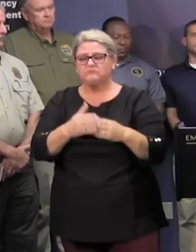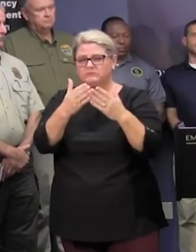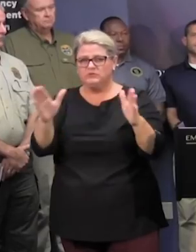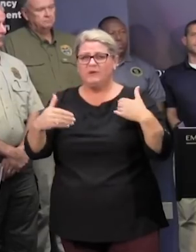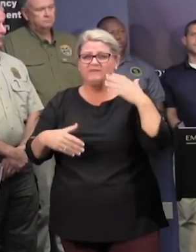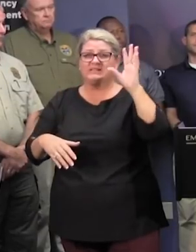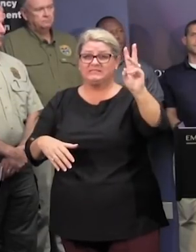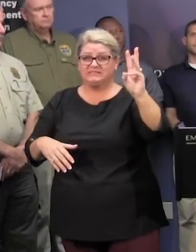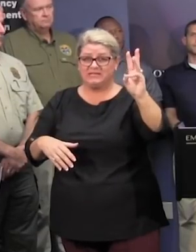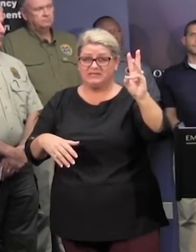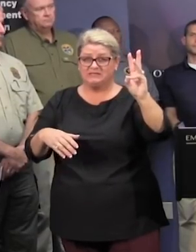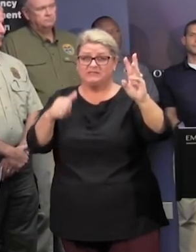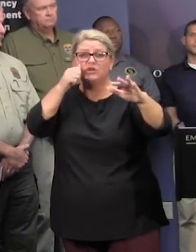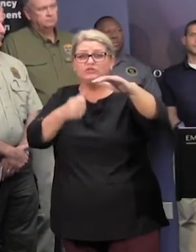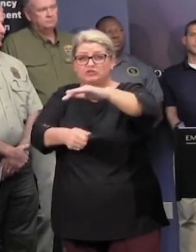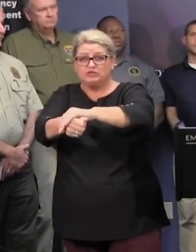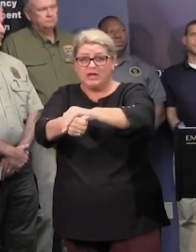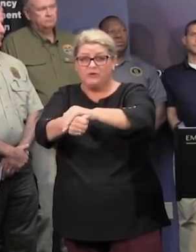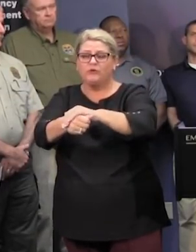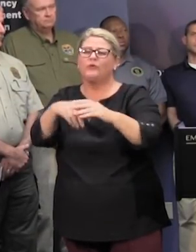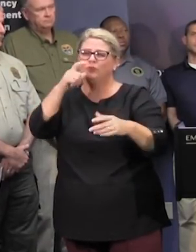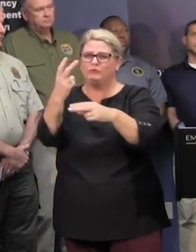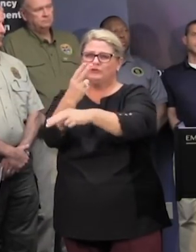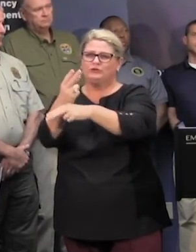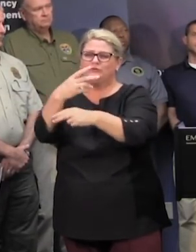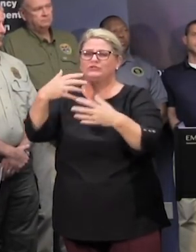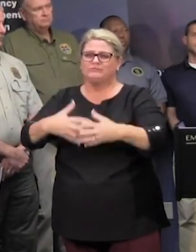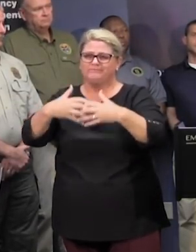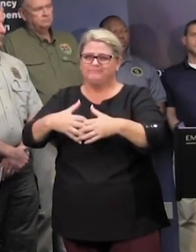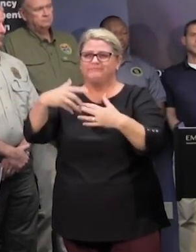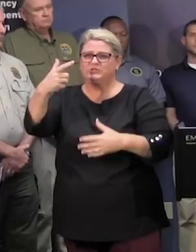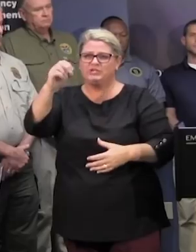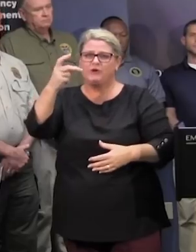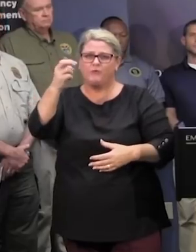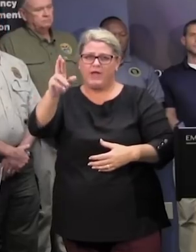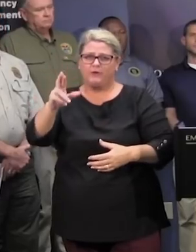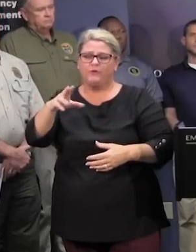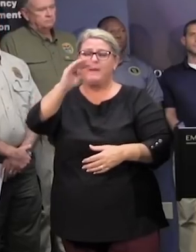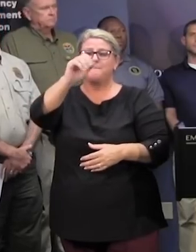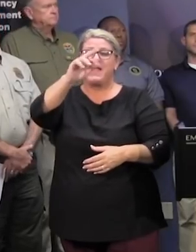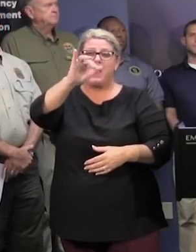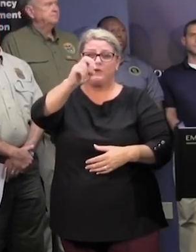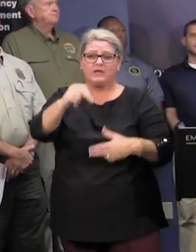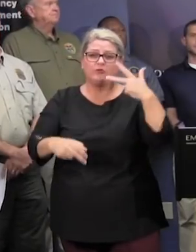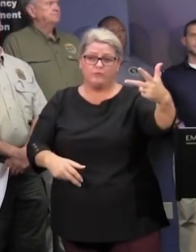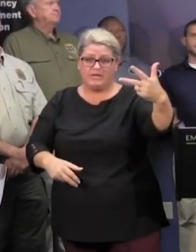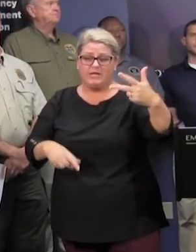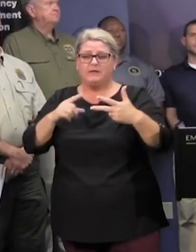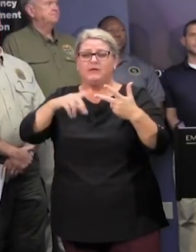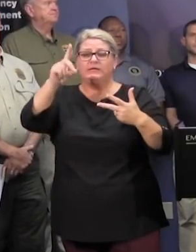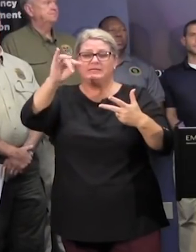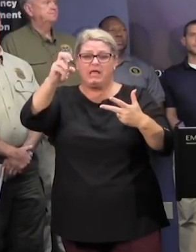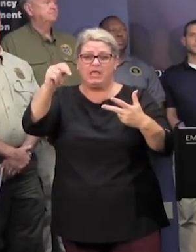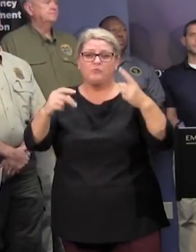six shelters that are operating on generated power those are three in marion county one in dylan